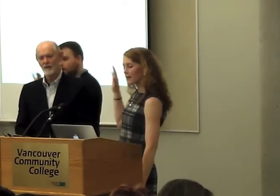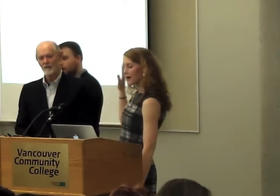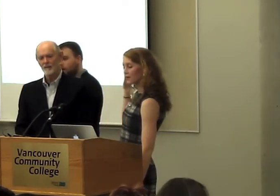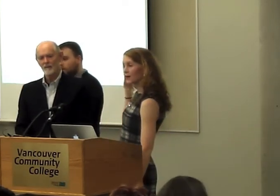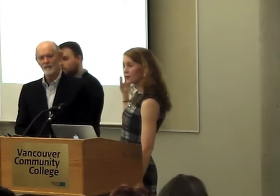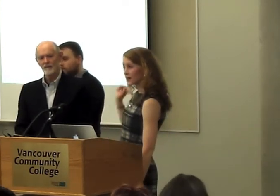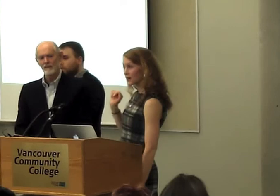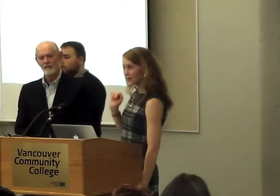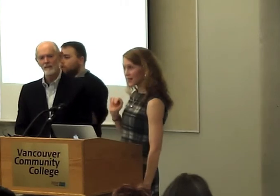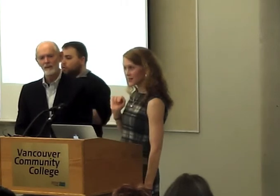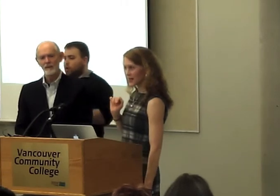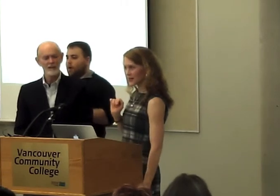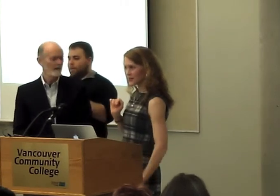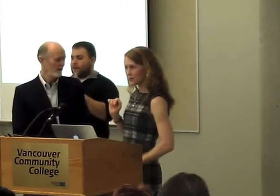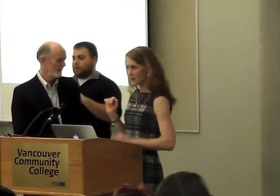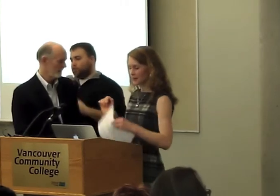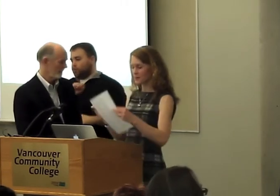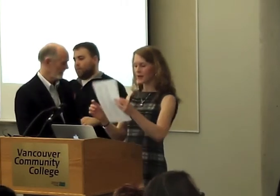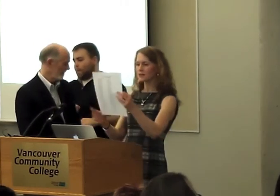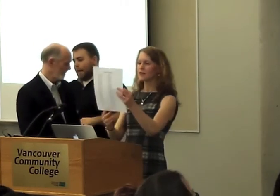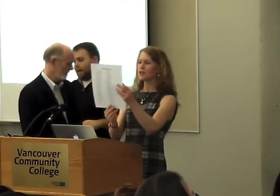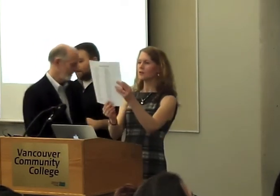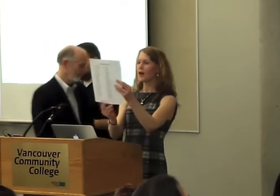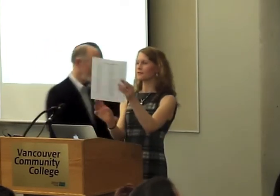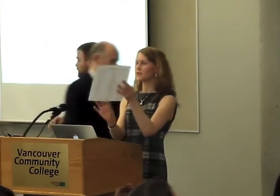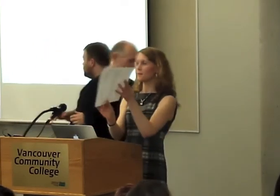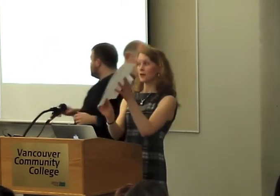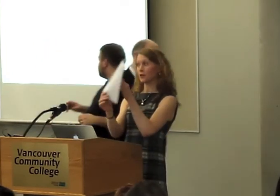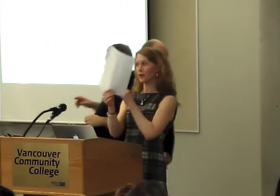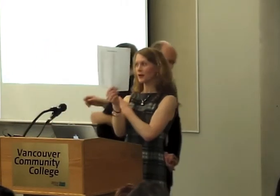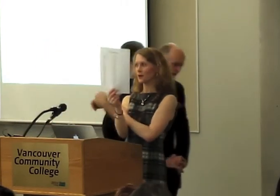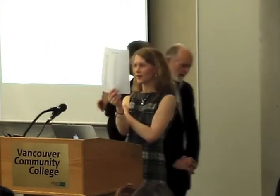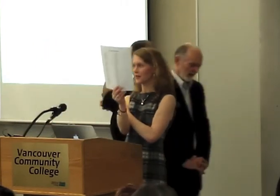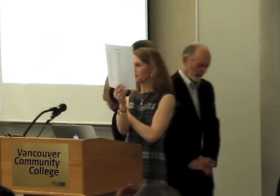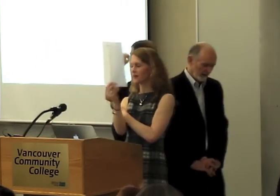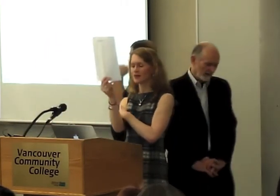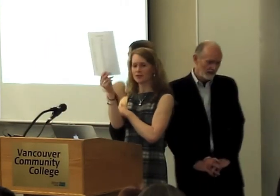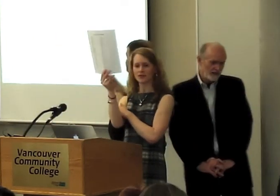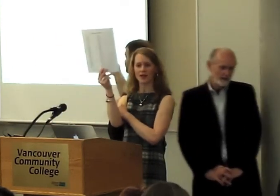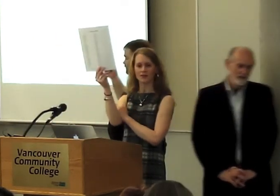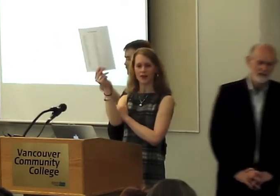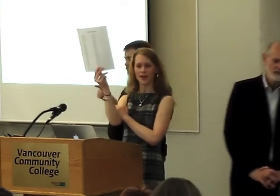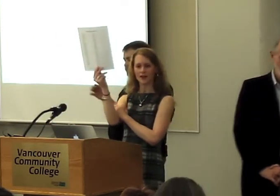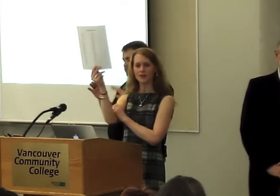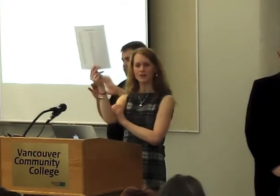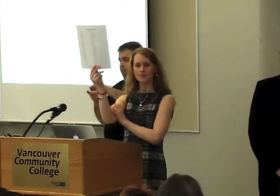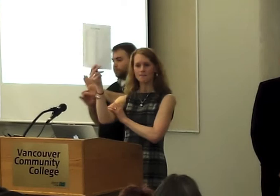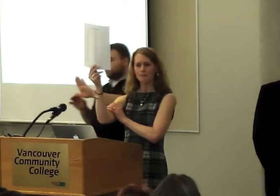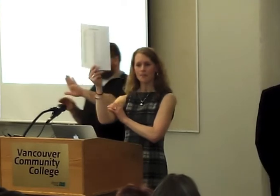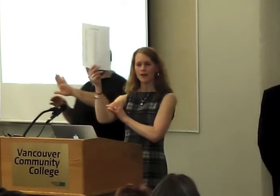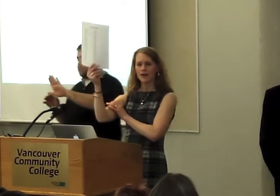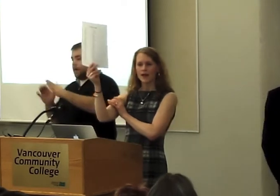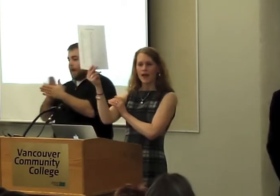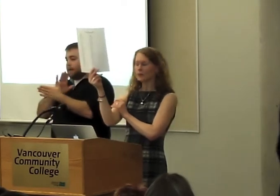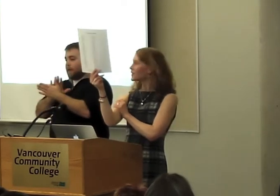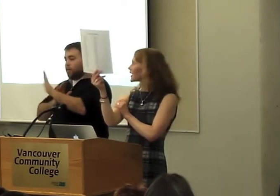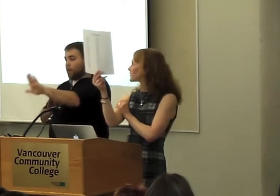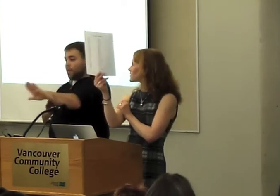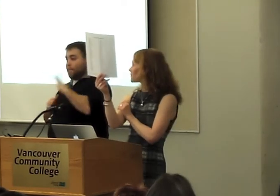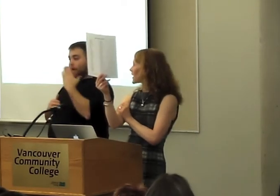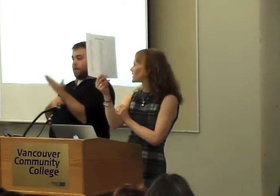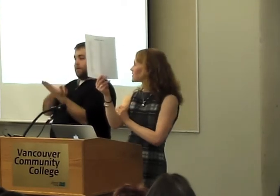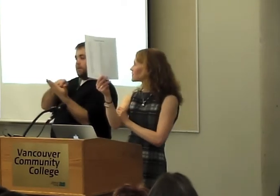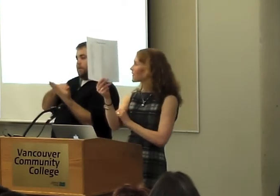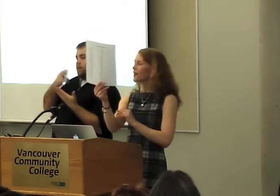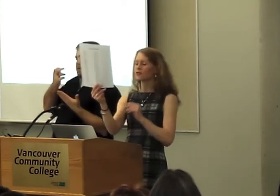Um, I've got three on the next slide, as you probably expect. You have some heroic qualities on the other side of your handout. And